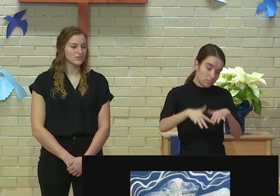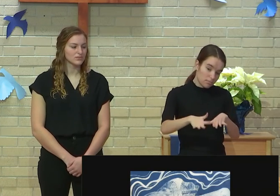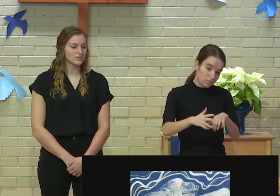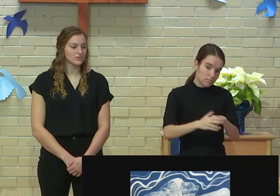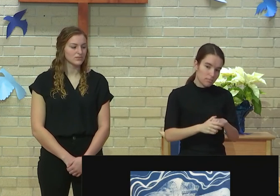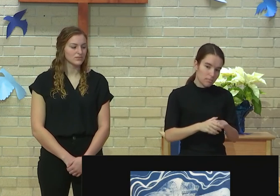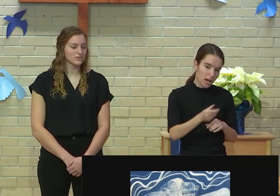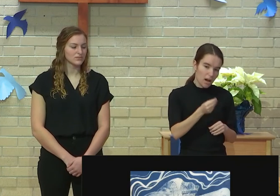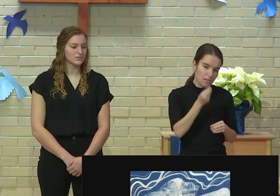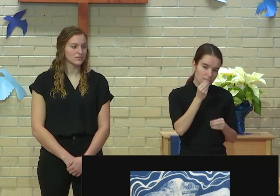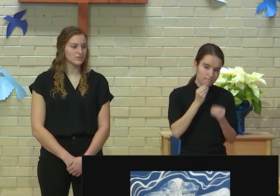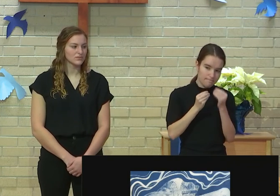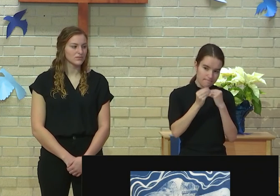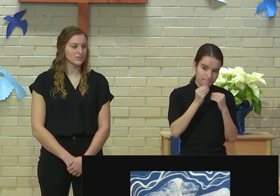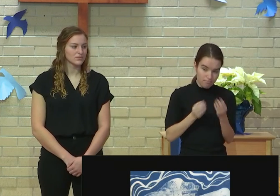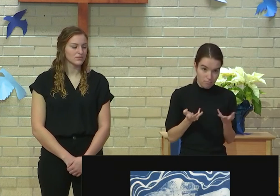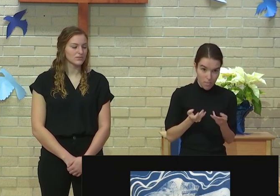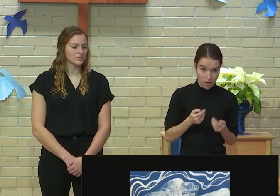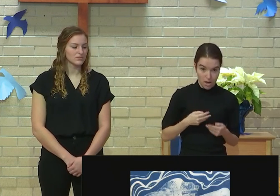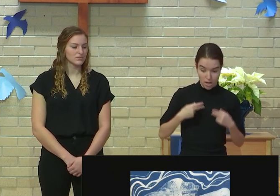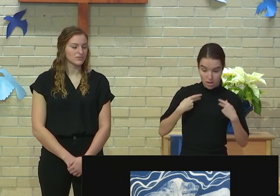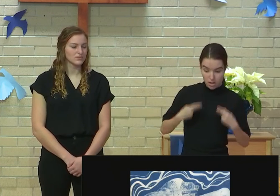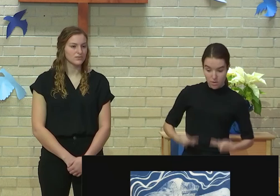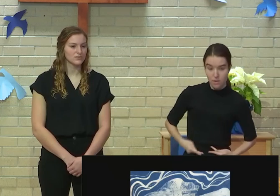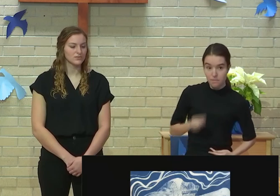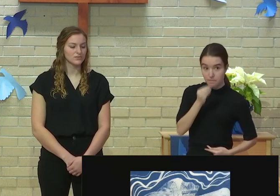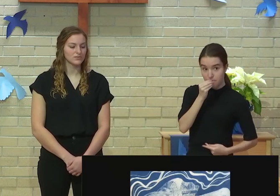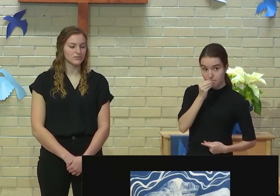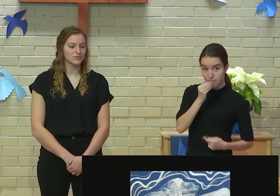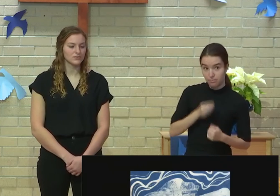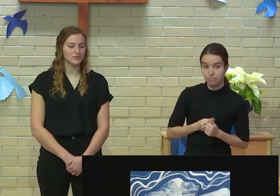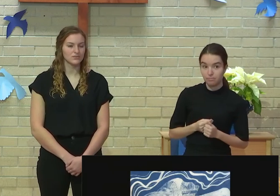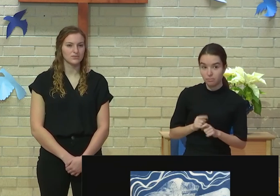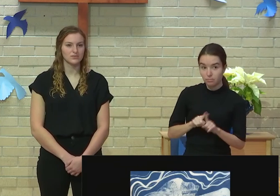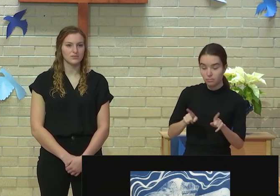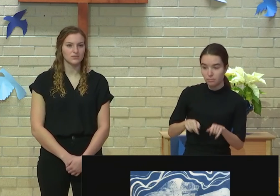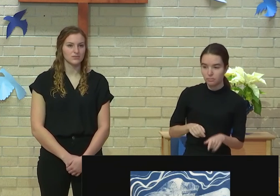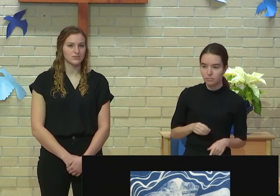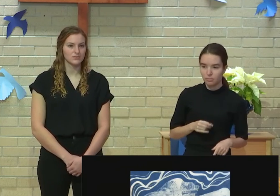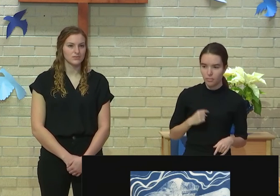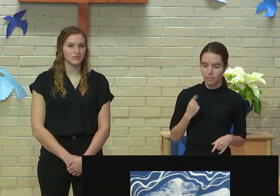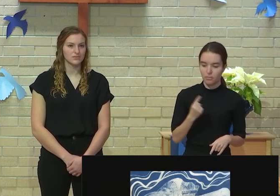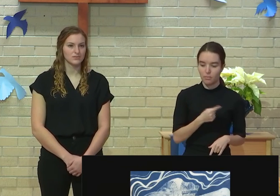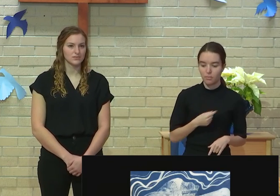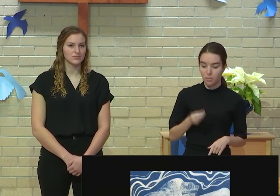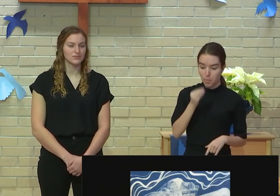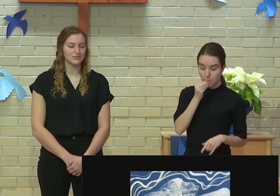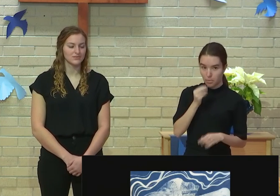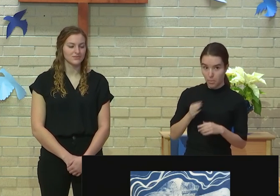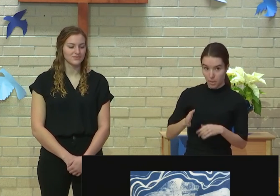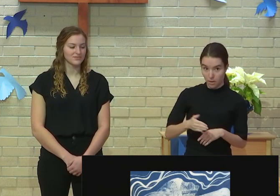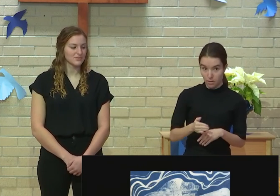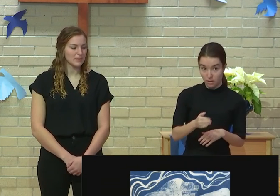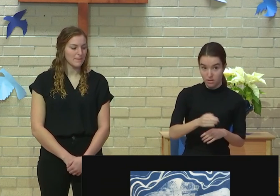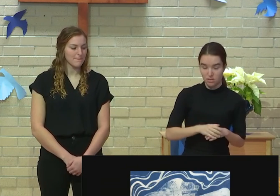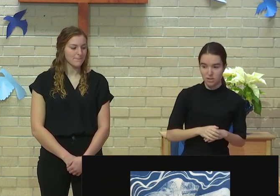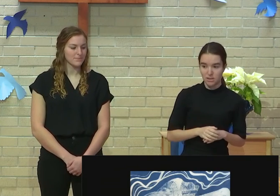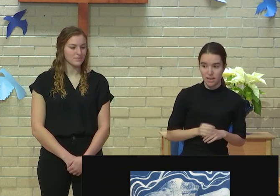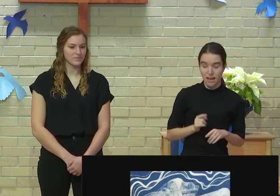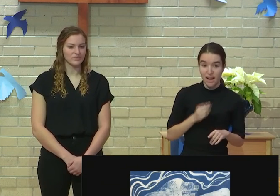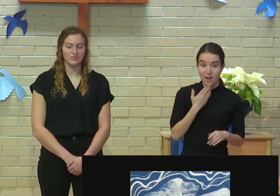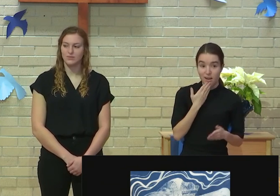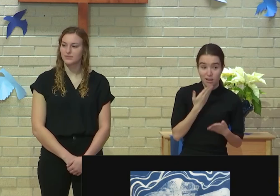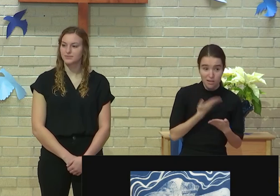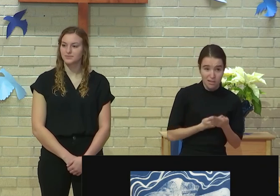consuming the fish and it sort of creates this feedback loop that I don't think is good for either us or the fish. So, yeah.